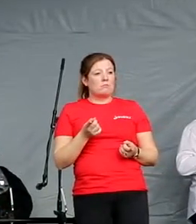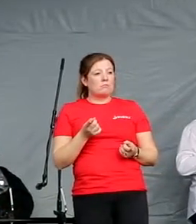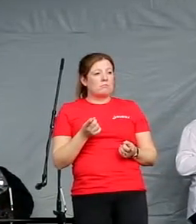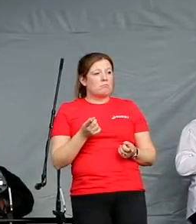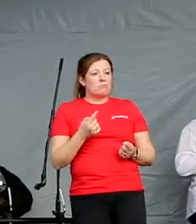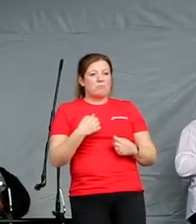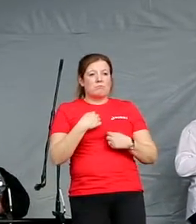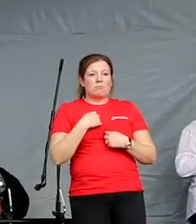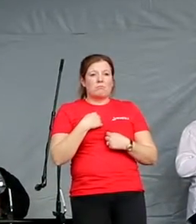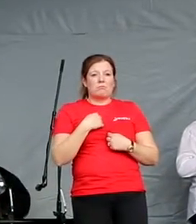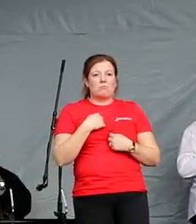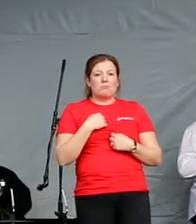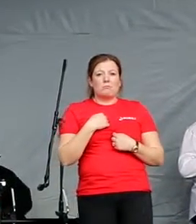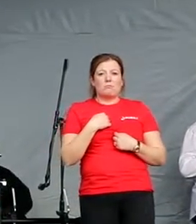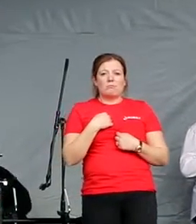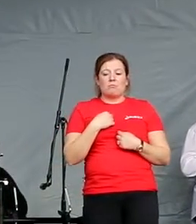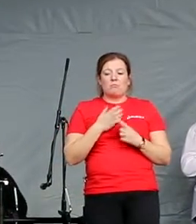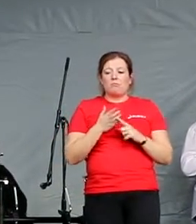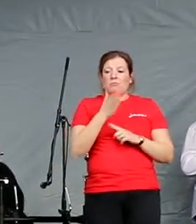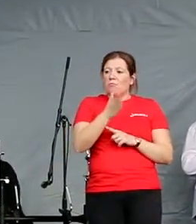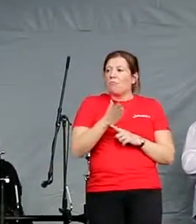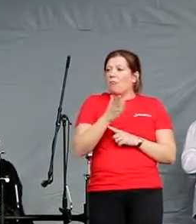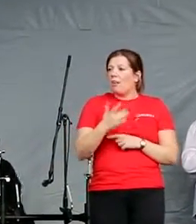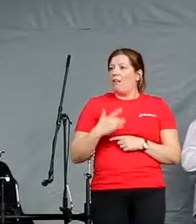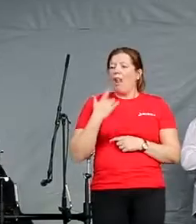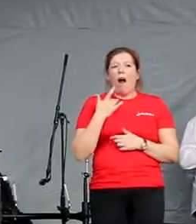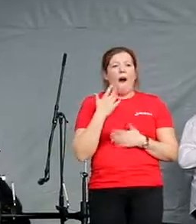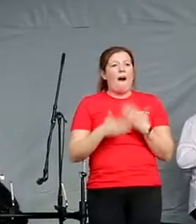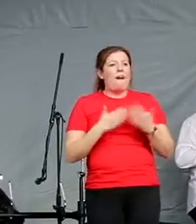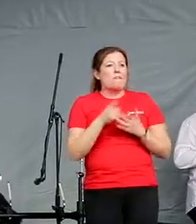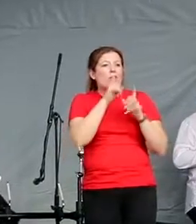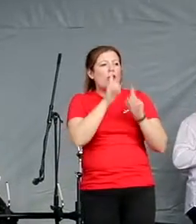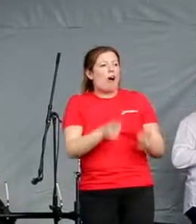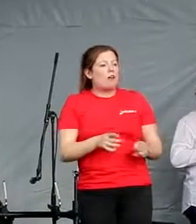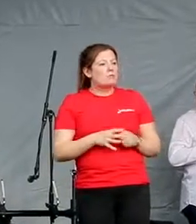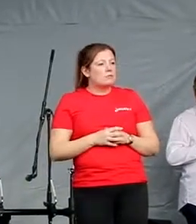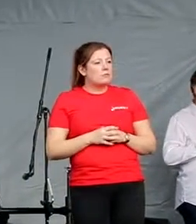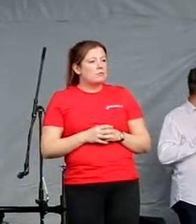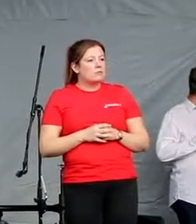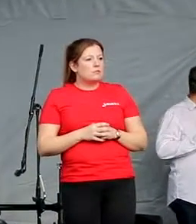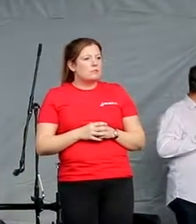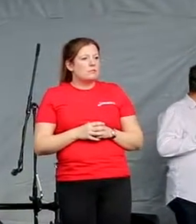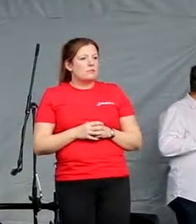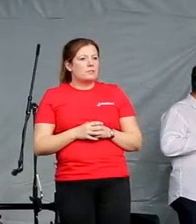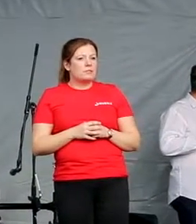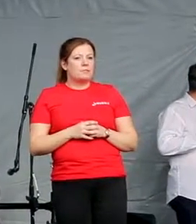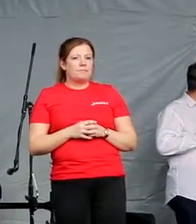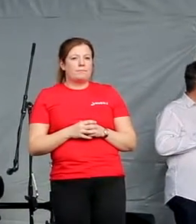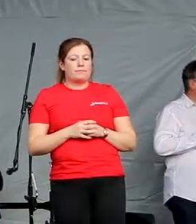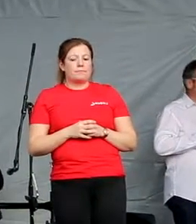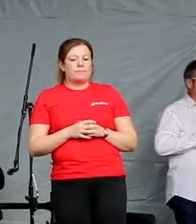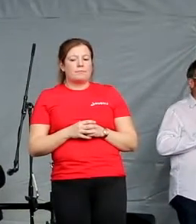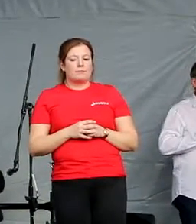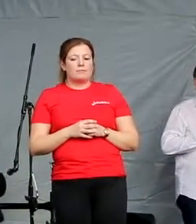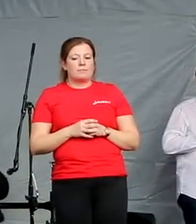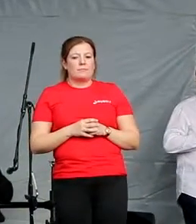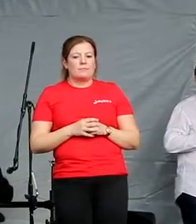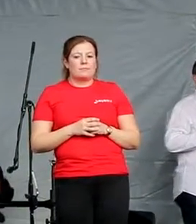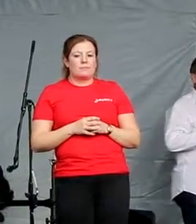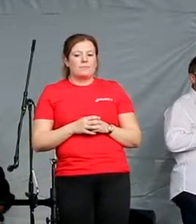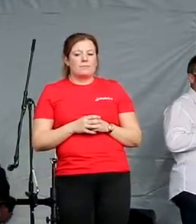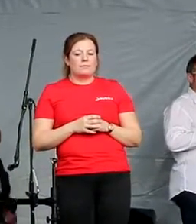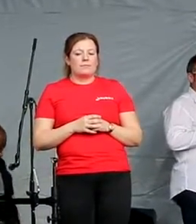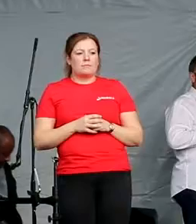have a simple life. Convert in my opinion,